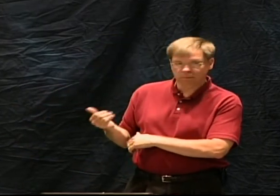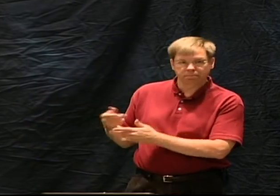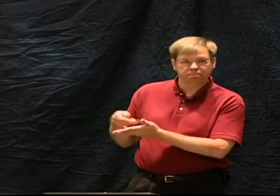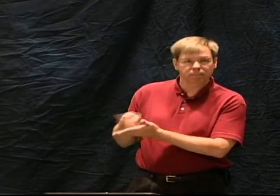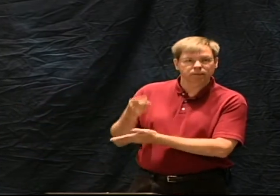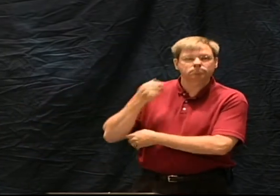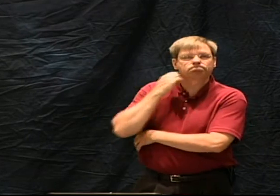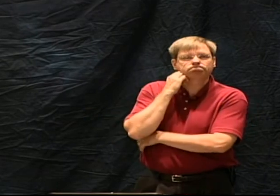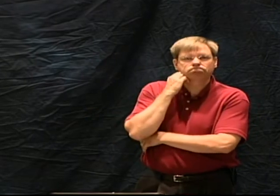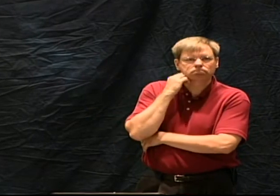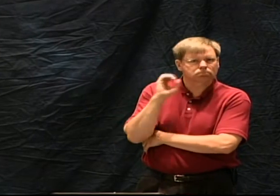amount.